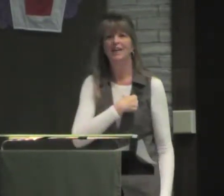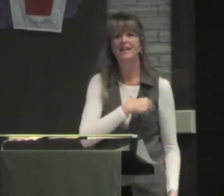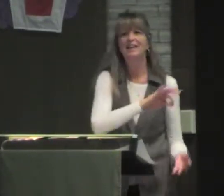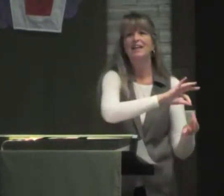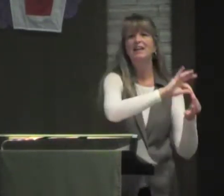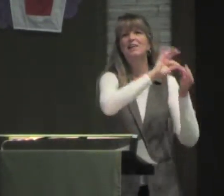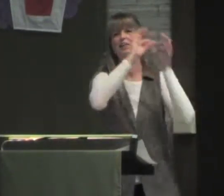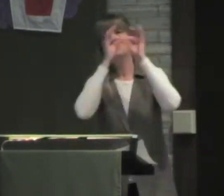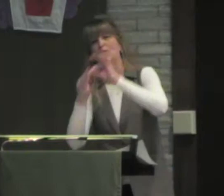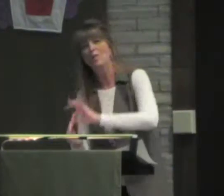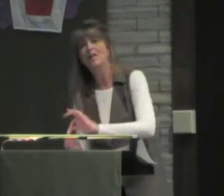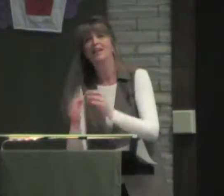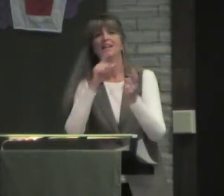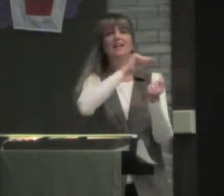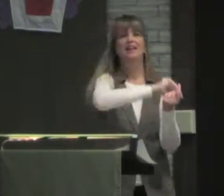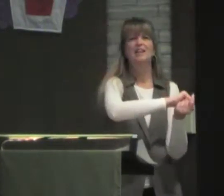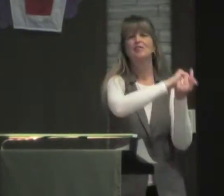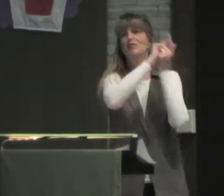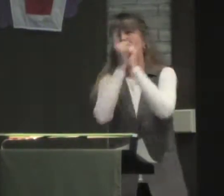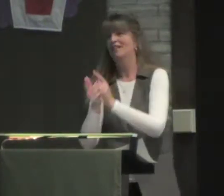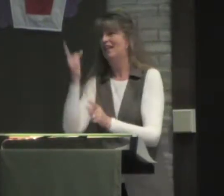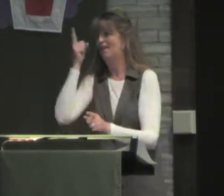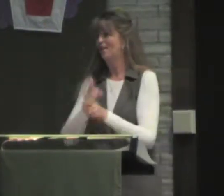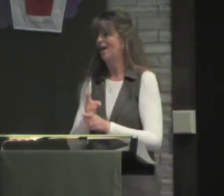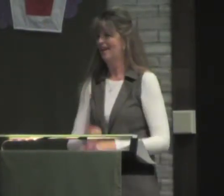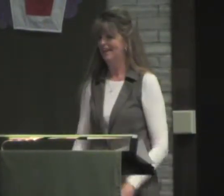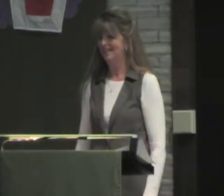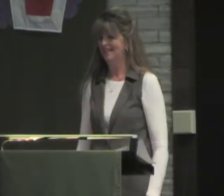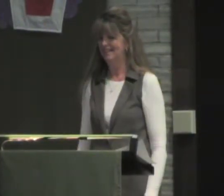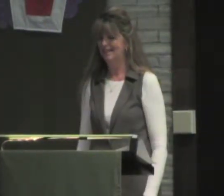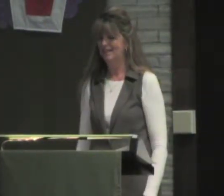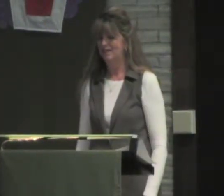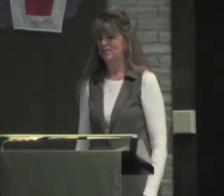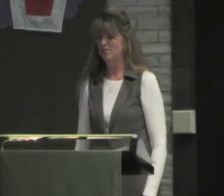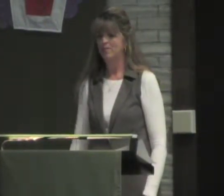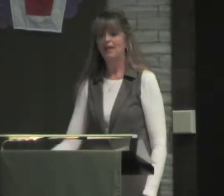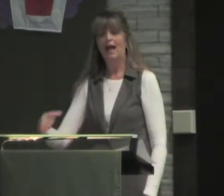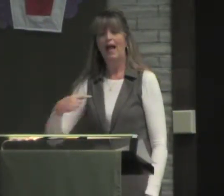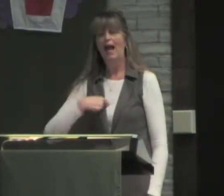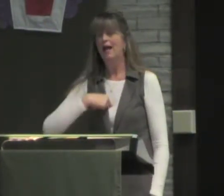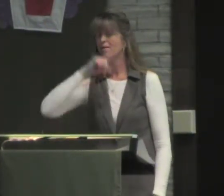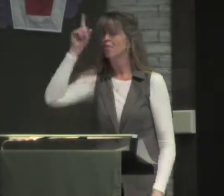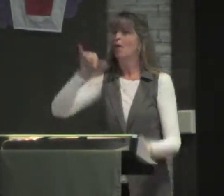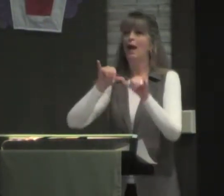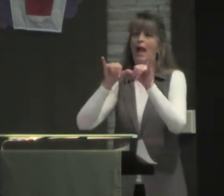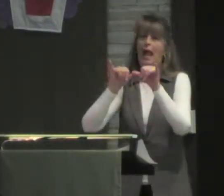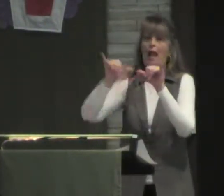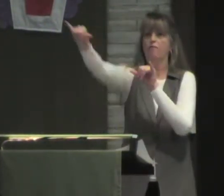But I do not believe that we have interpreted or translated the Bible correctly.